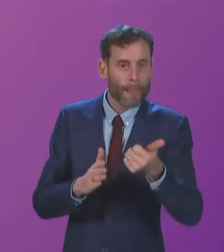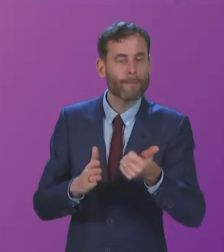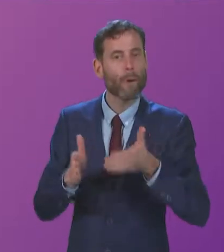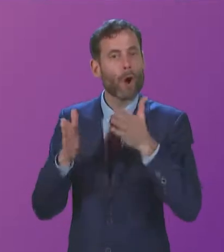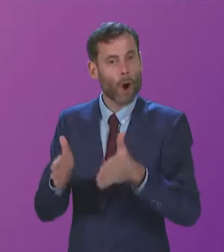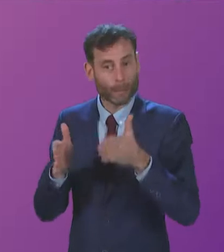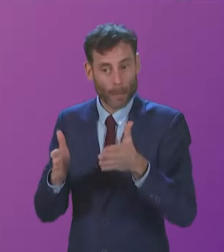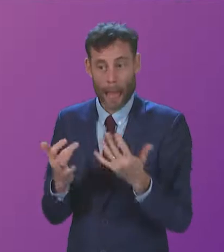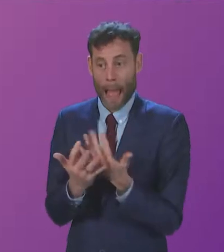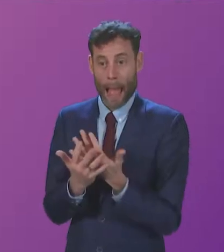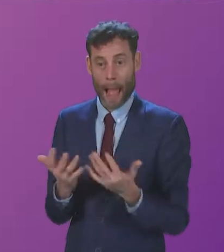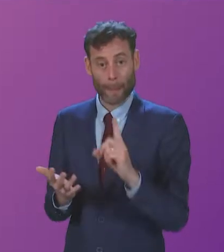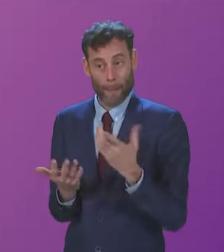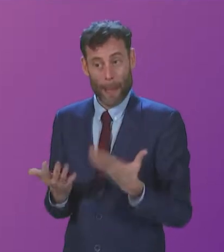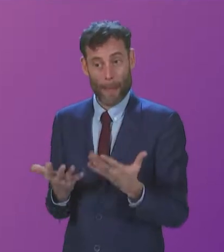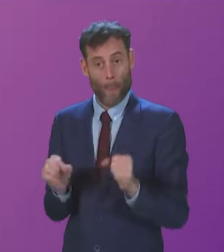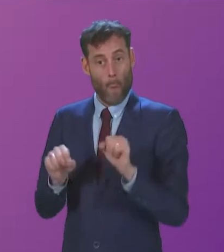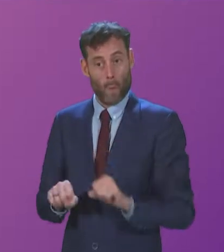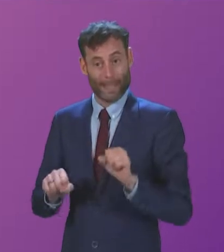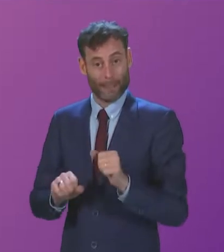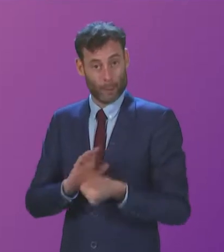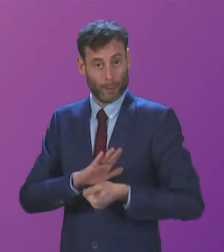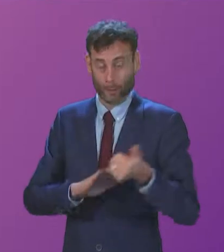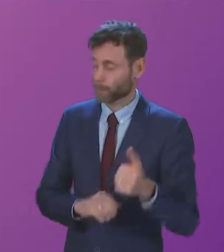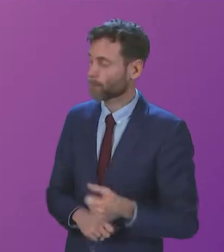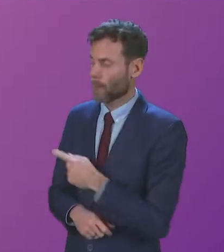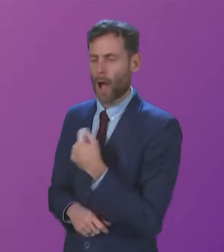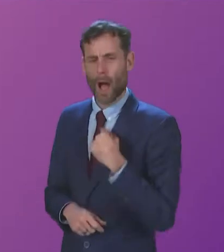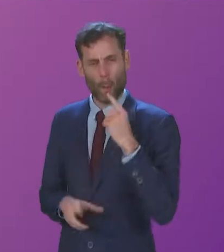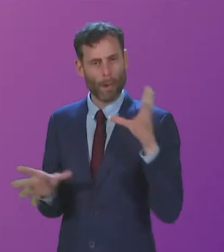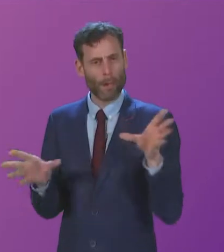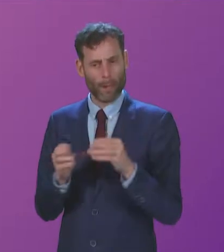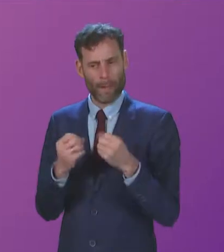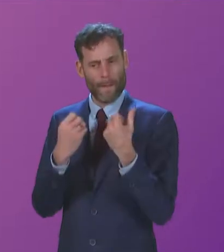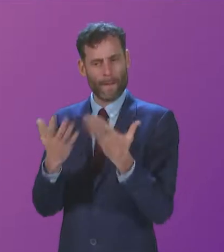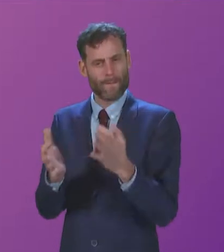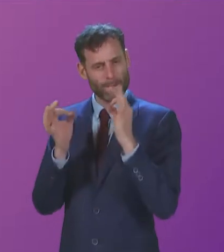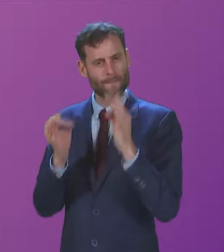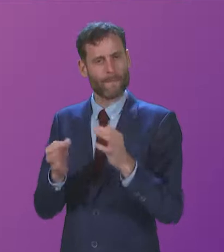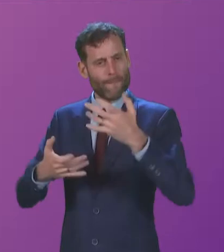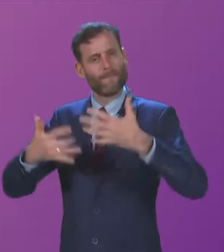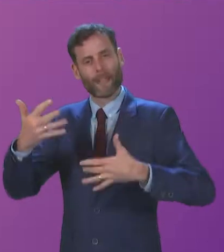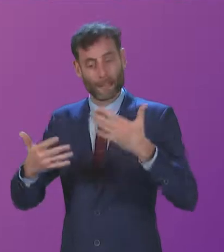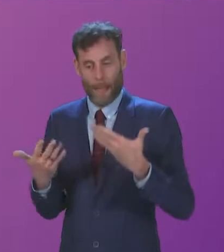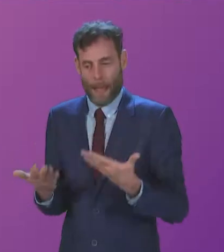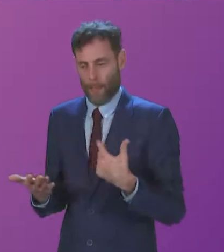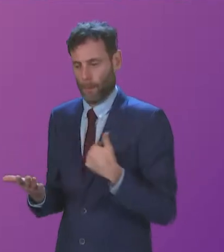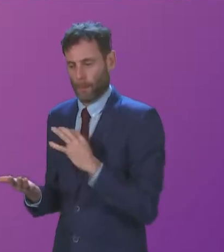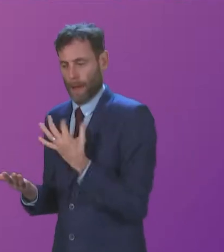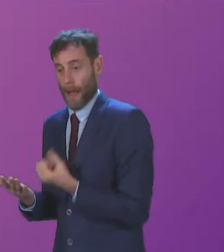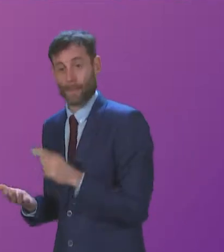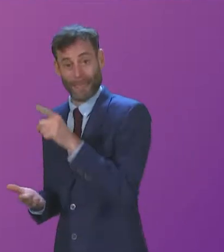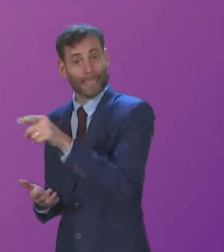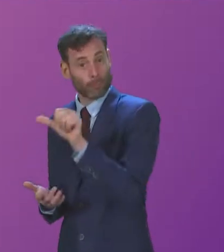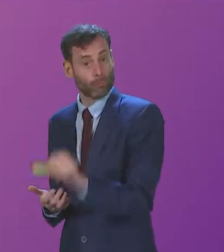Cabinet Secretary. What I would say to Stephen Kerr. I'll get him the exact figures. Forgive me, I don't have them to the of my hand. But he's actually